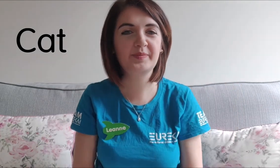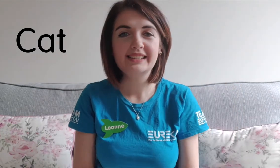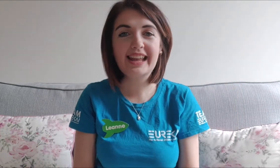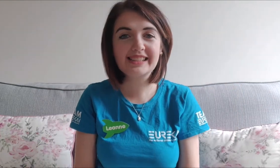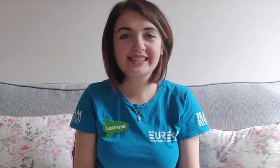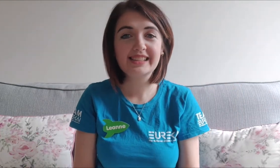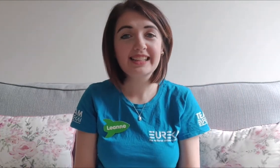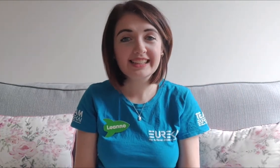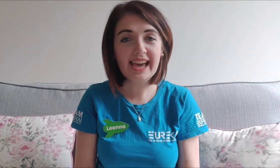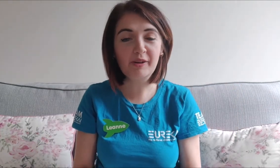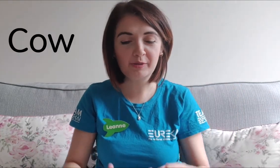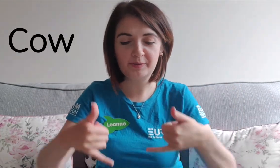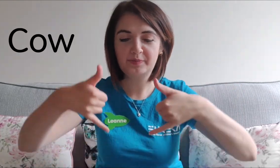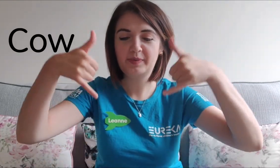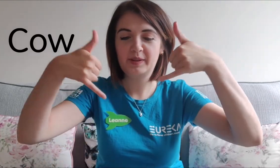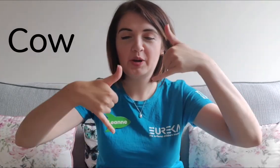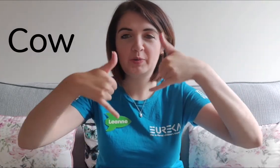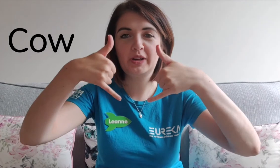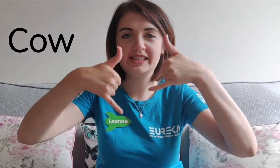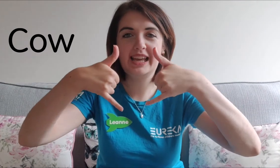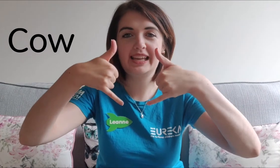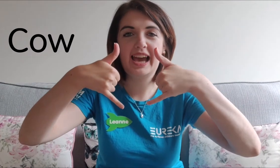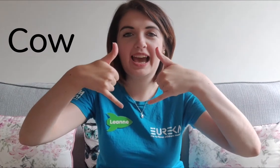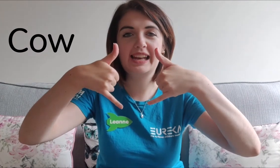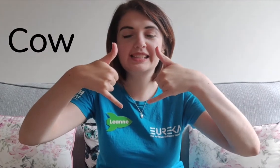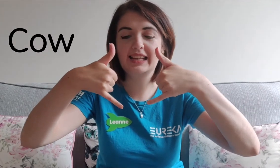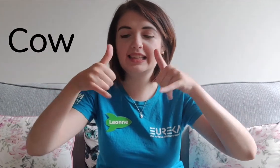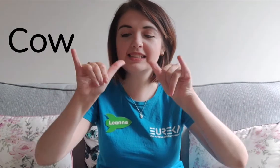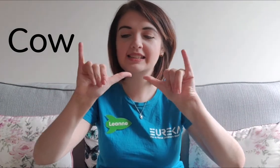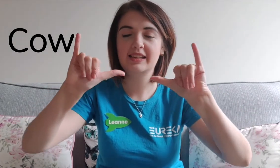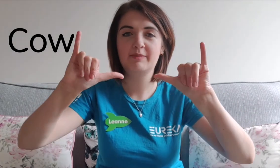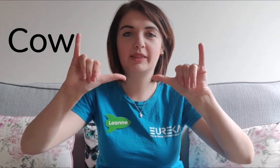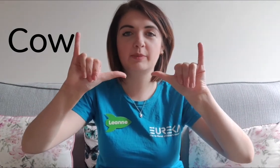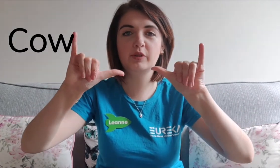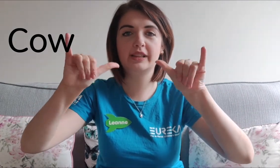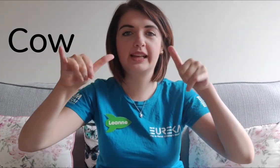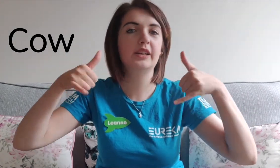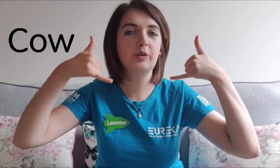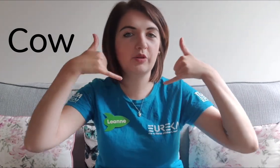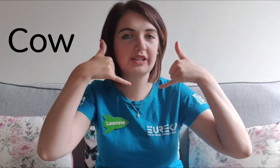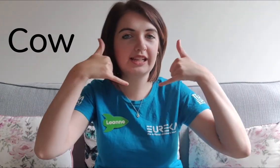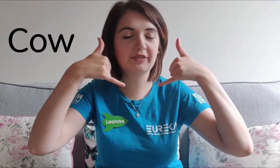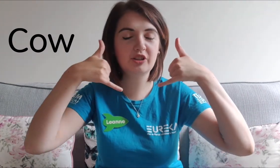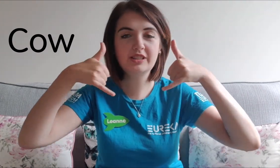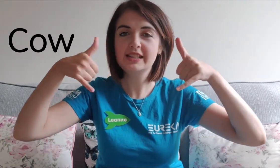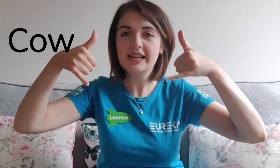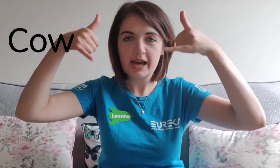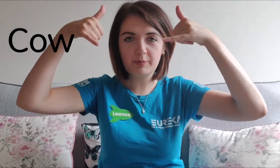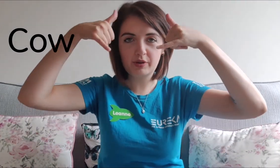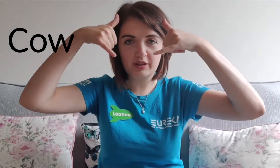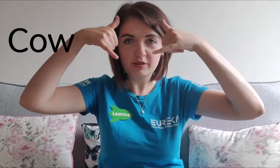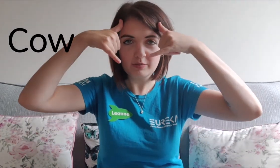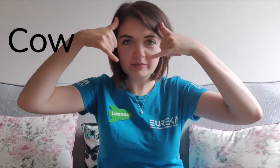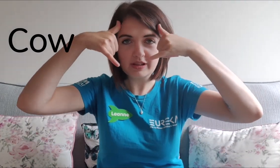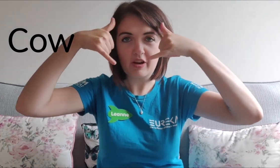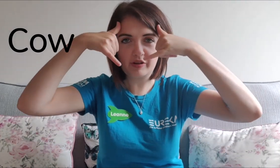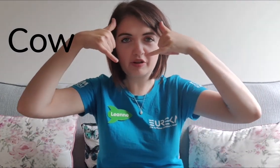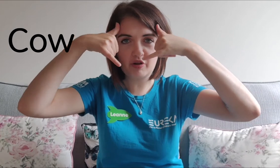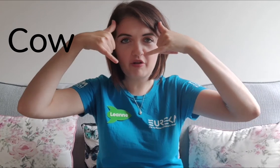Next cow we're going to take our hands like this make them look like we're on the telephone and put the thumbs on your